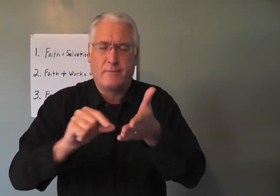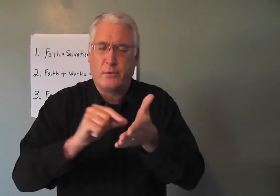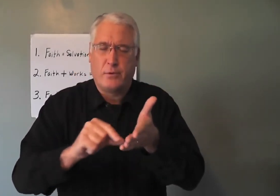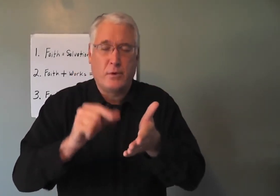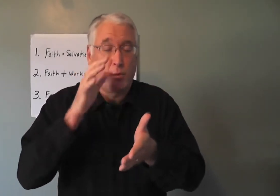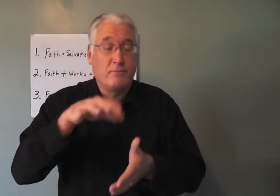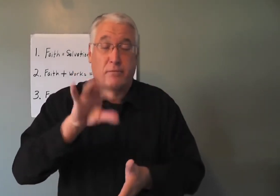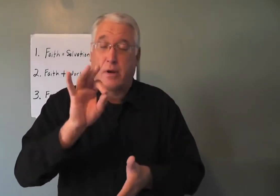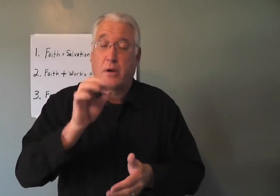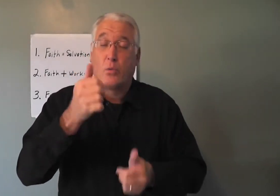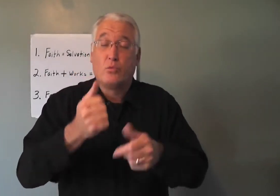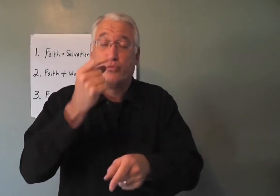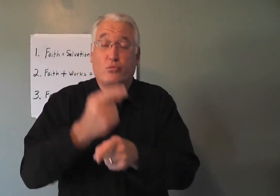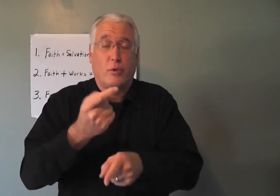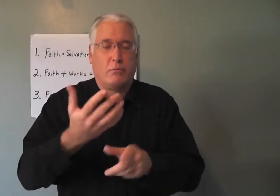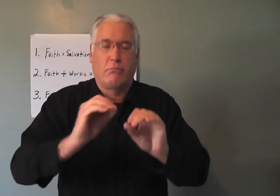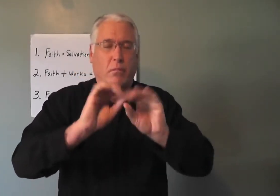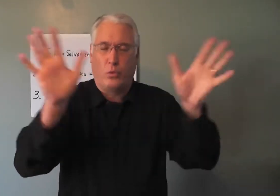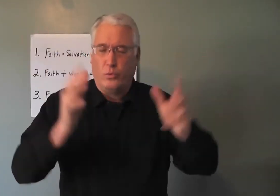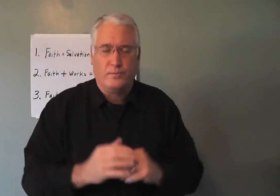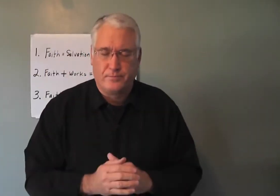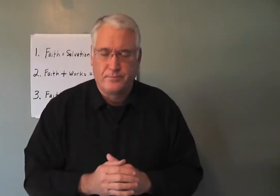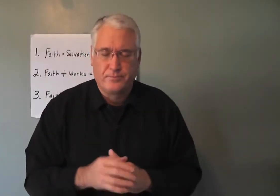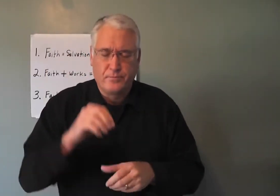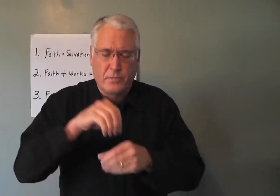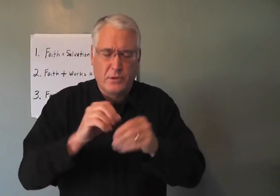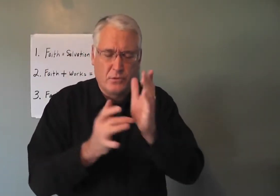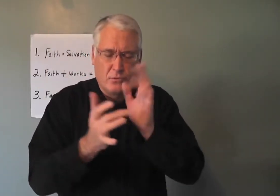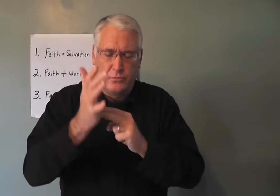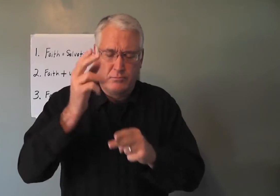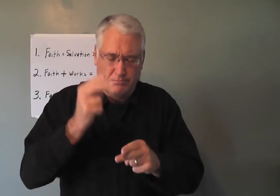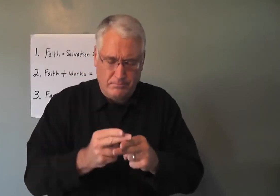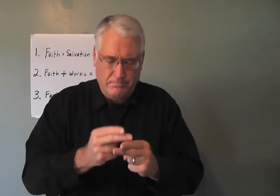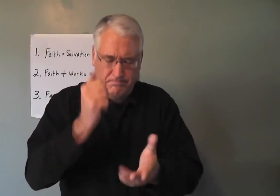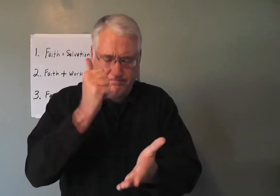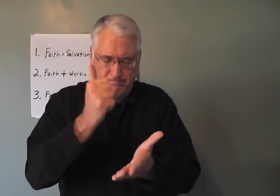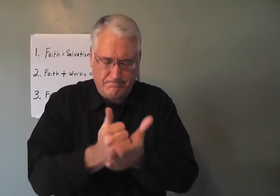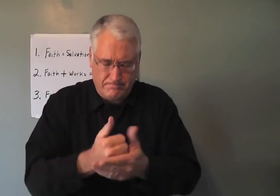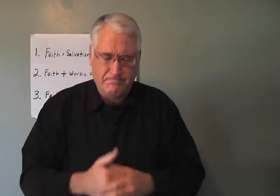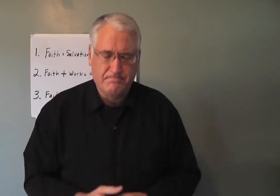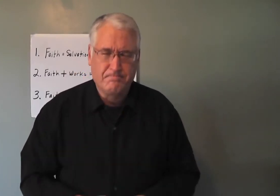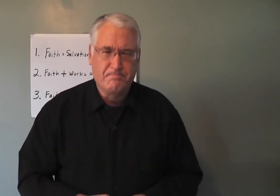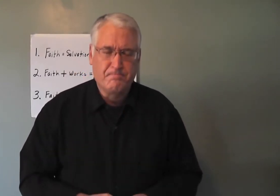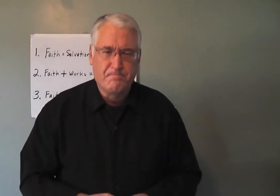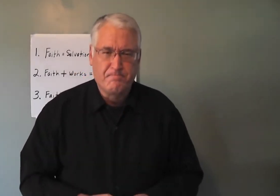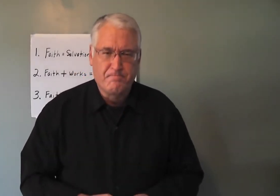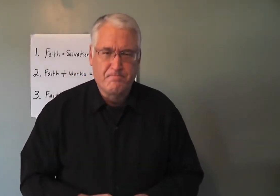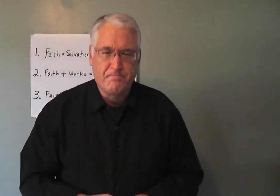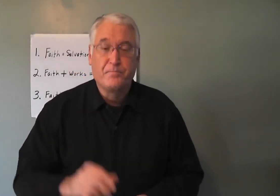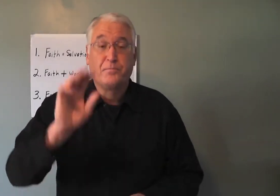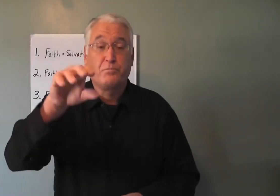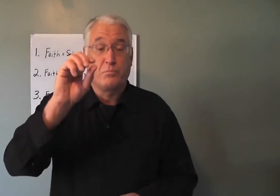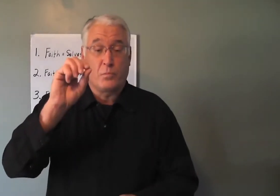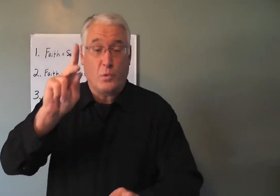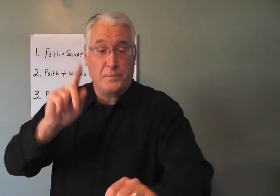Understand clearly the verses that support the truth. In Jesus' name, amen. Okay.